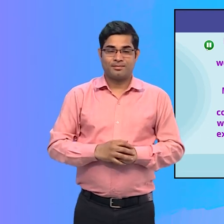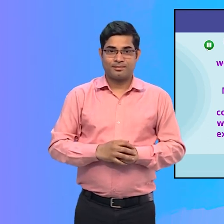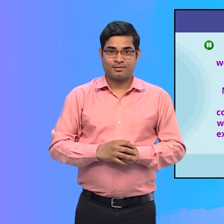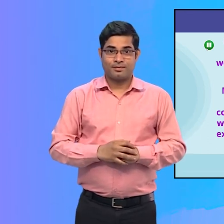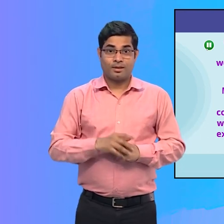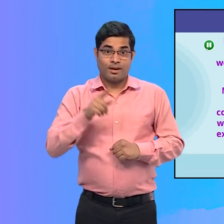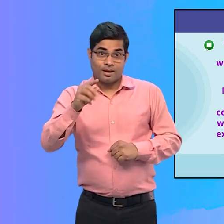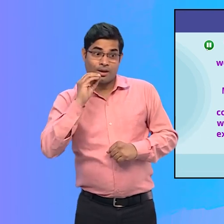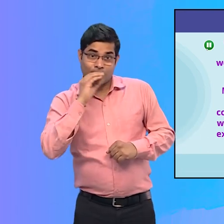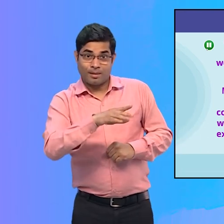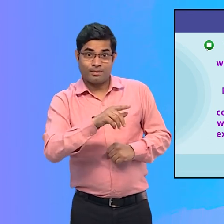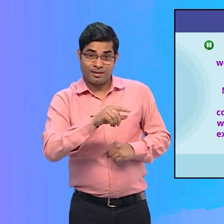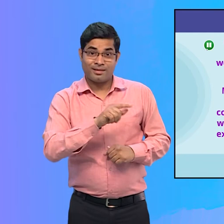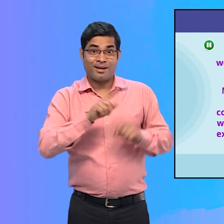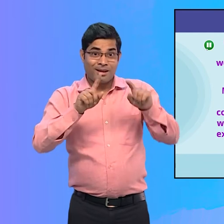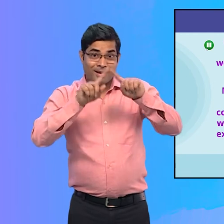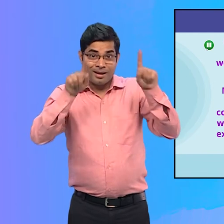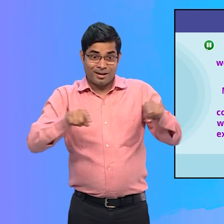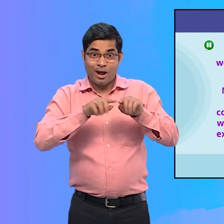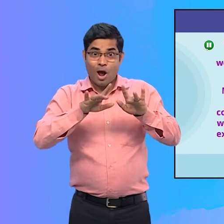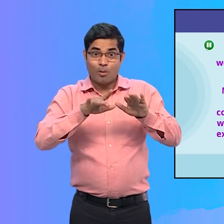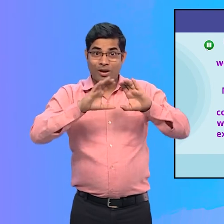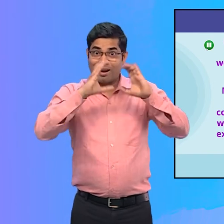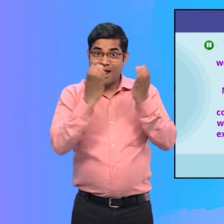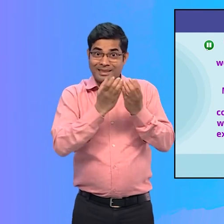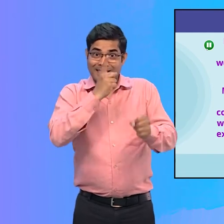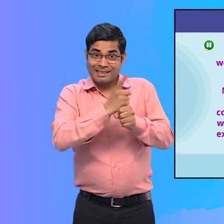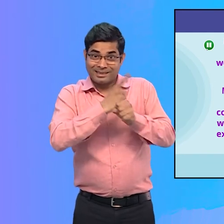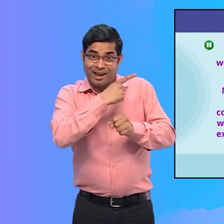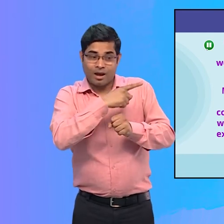and asked her to learn about them from her computer teacher.